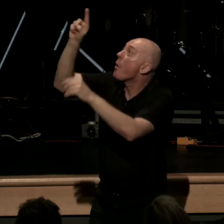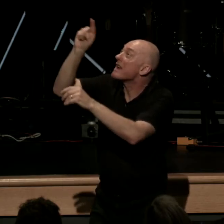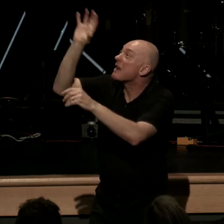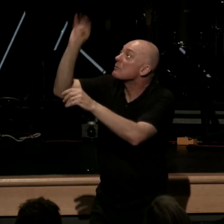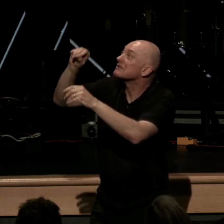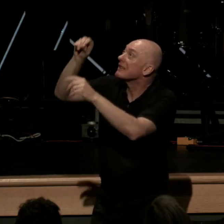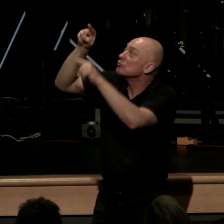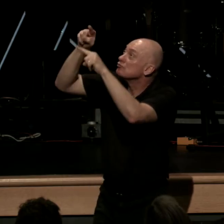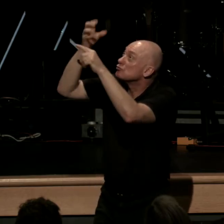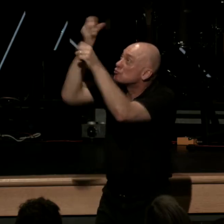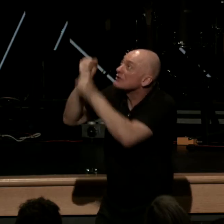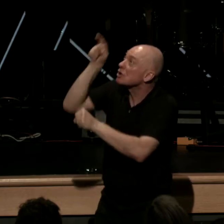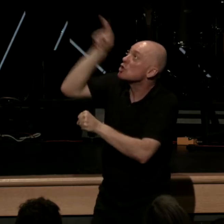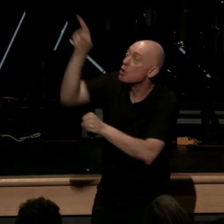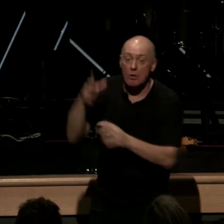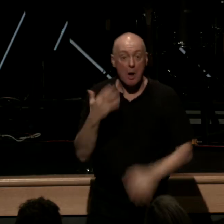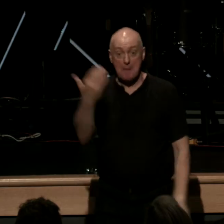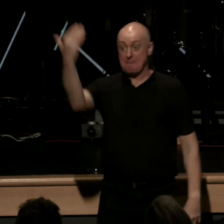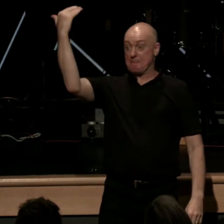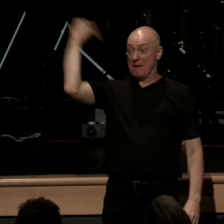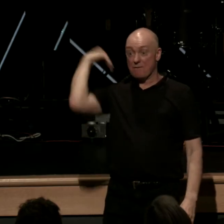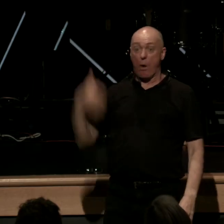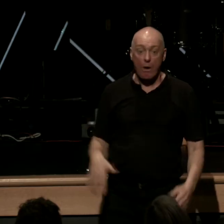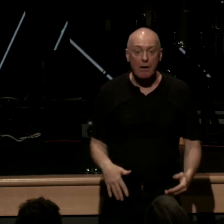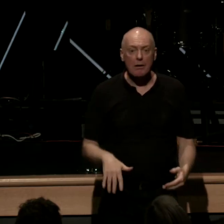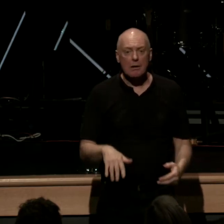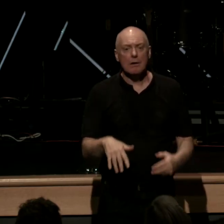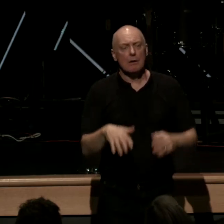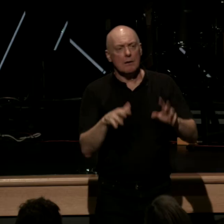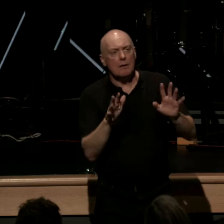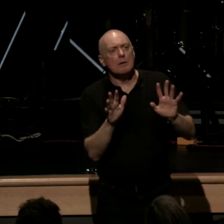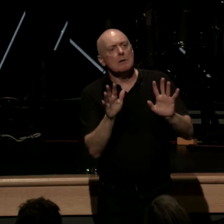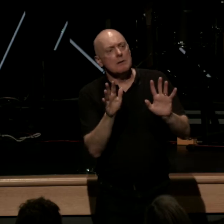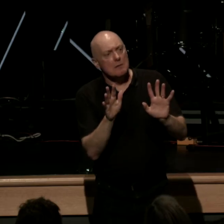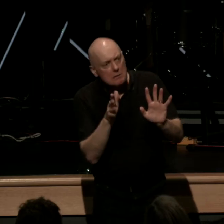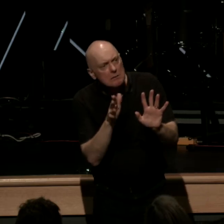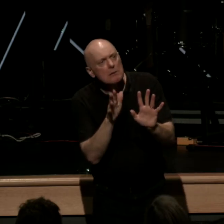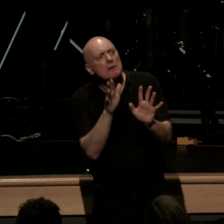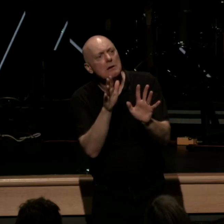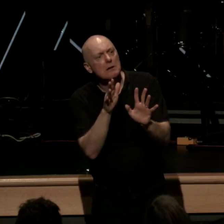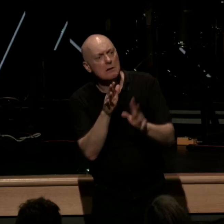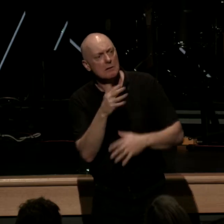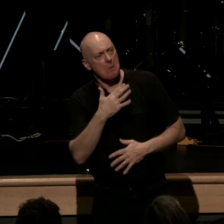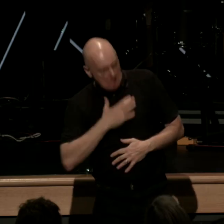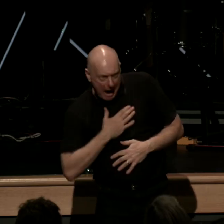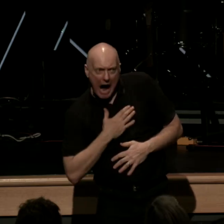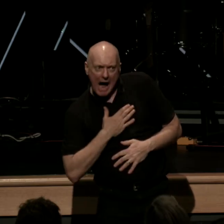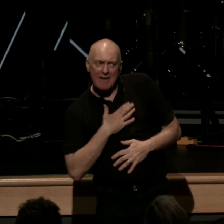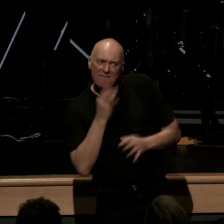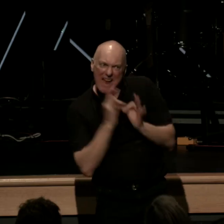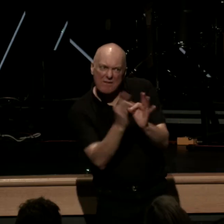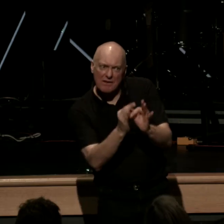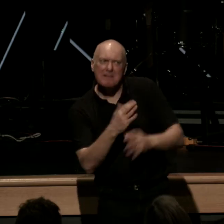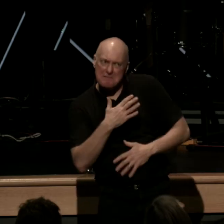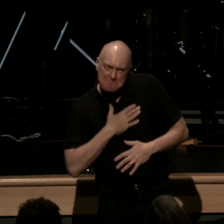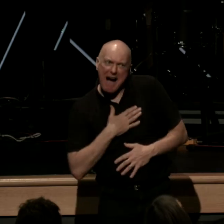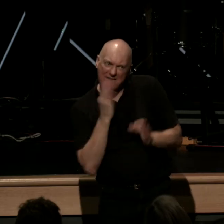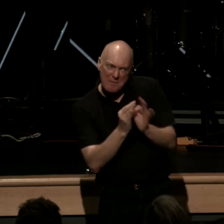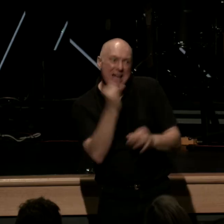the faith in the medieval church it was taught it subtle the faith is my faithfulness my loyalty so